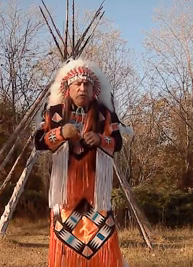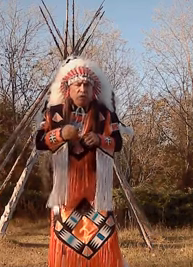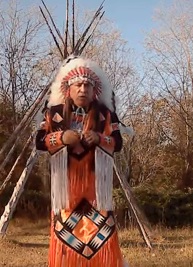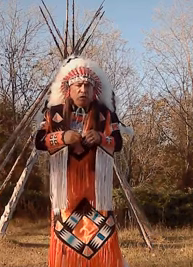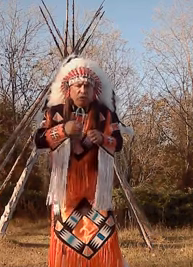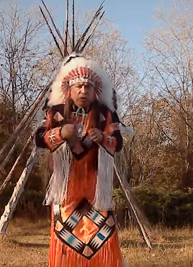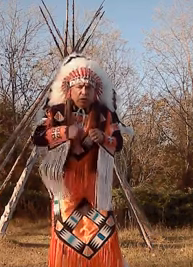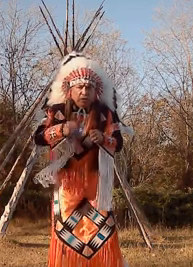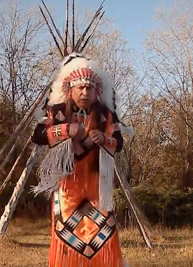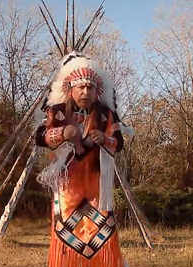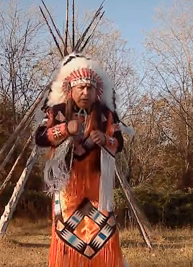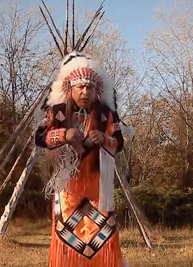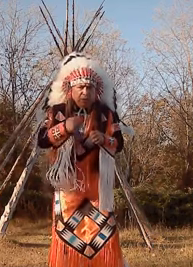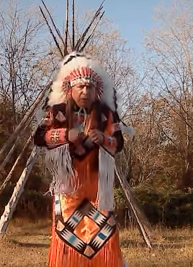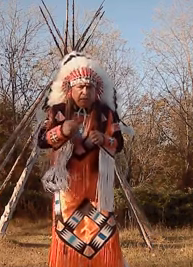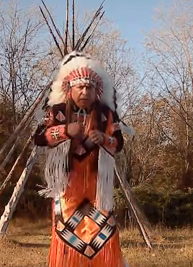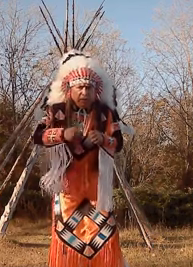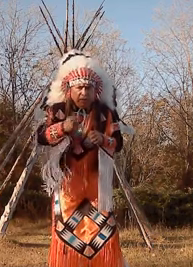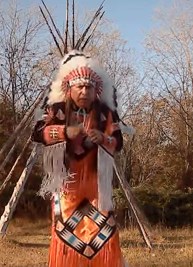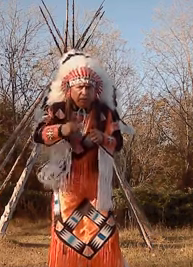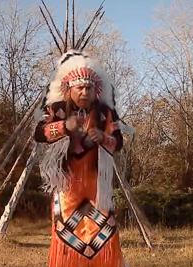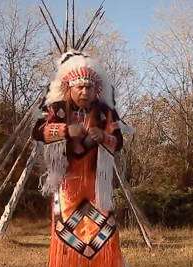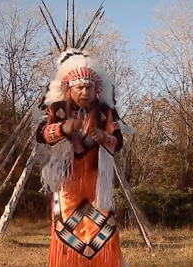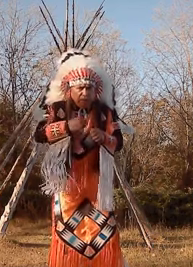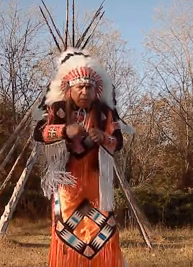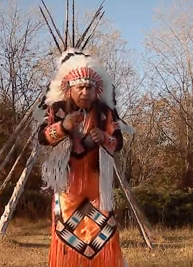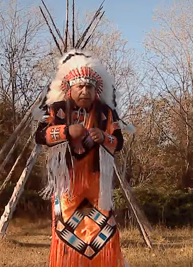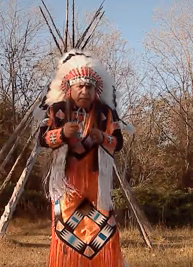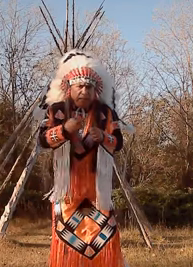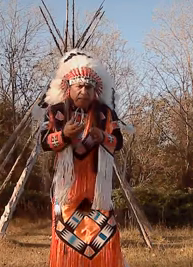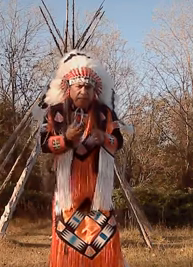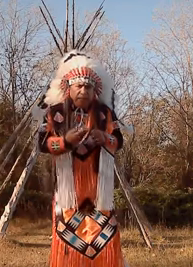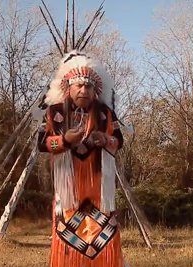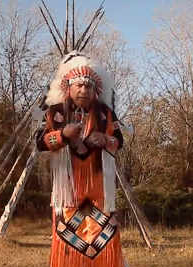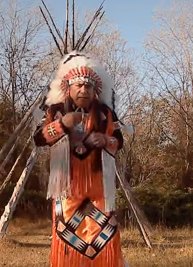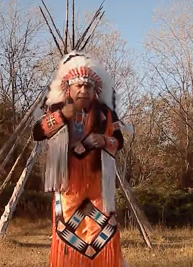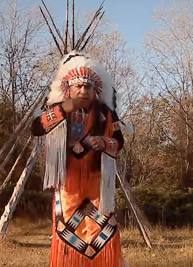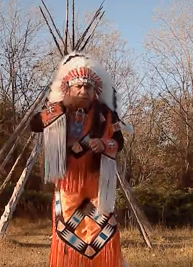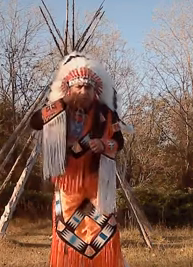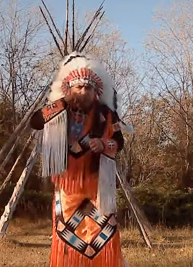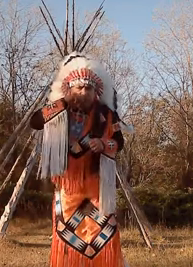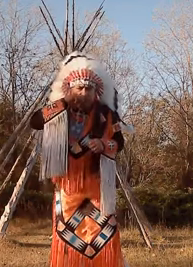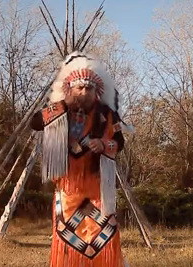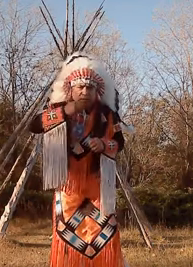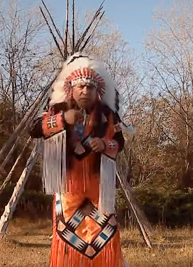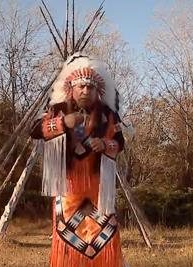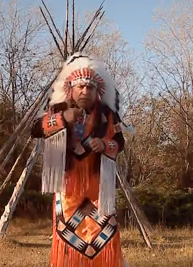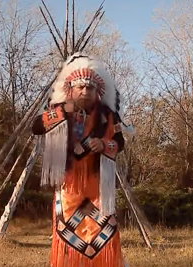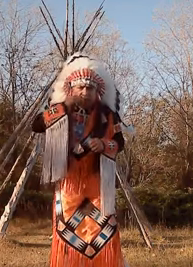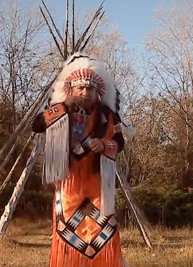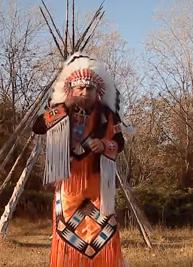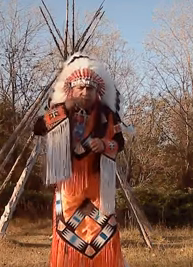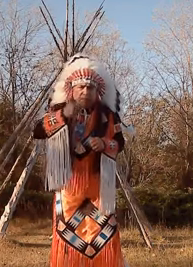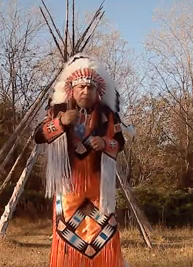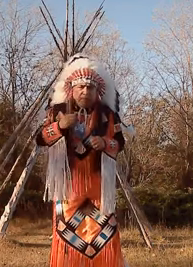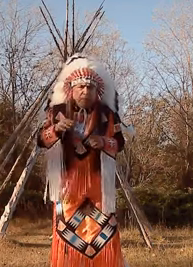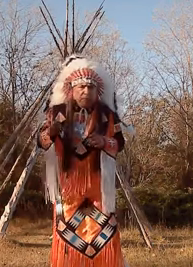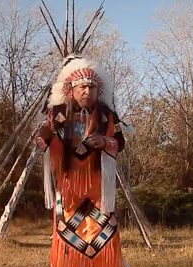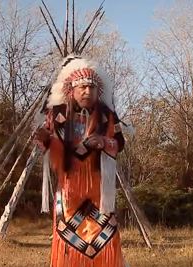our own coffee so we'd have to put that in there and spin that thing and then drink it sometimes they